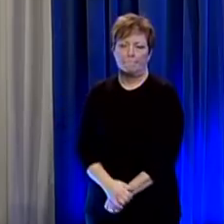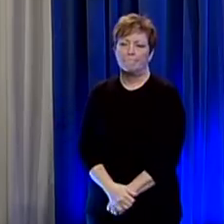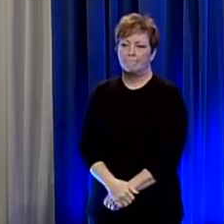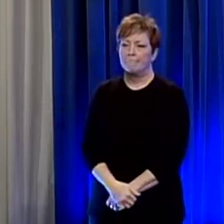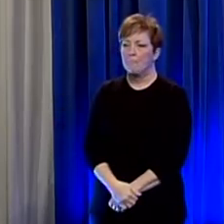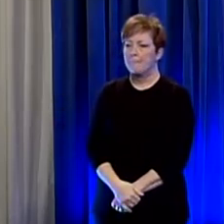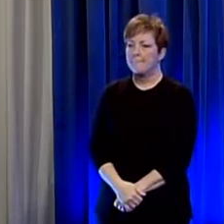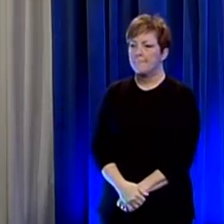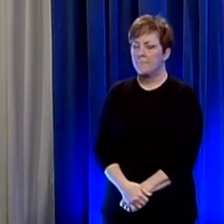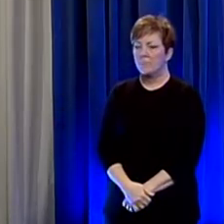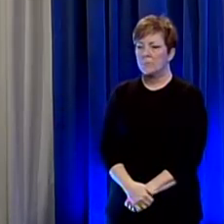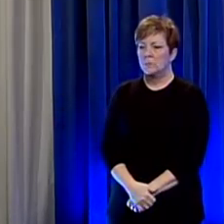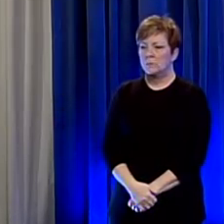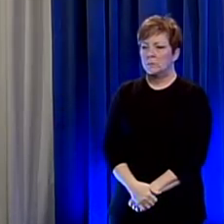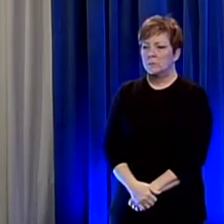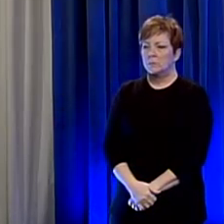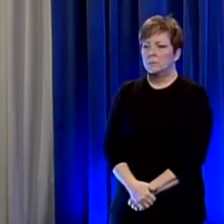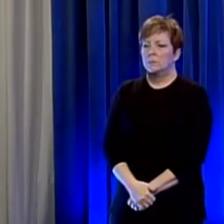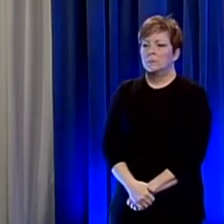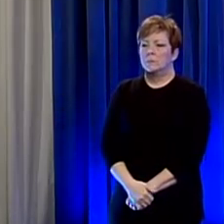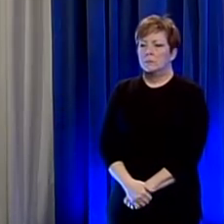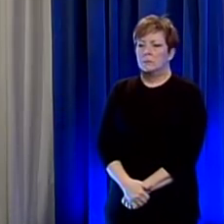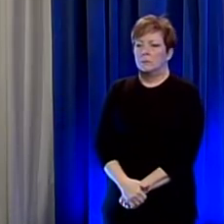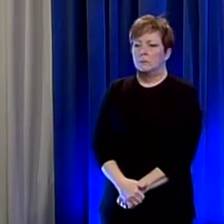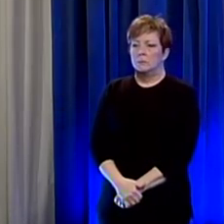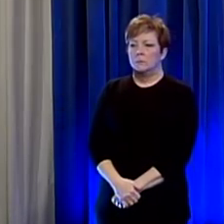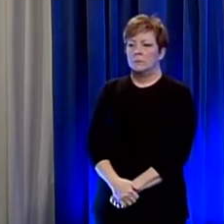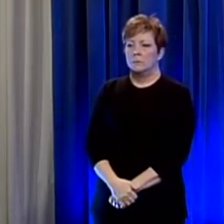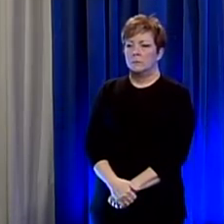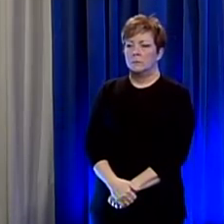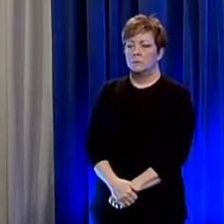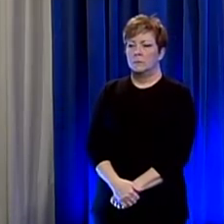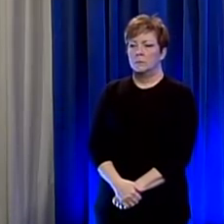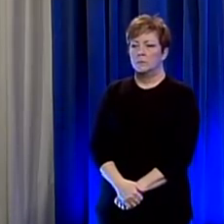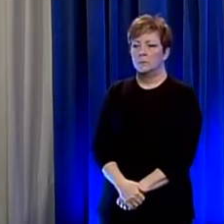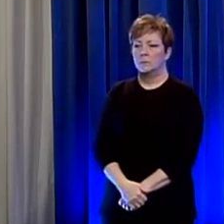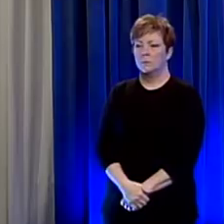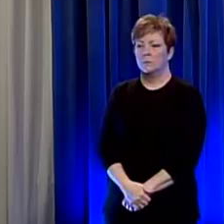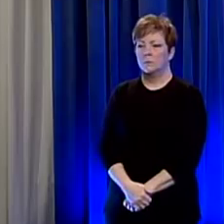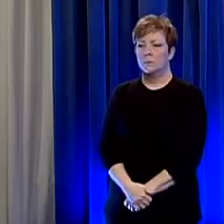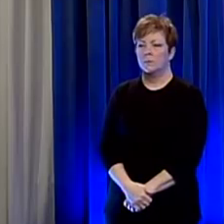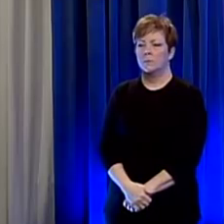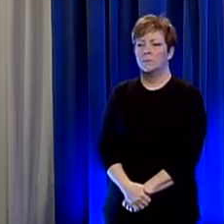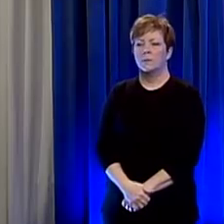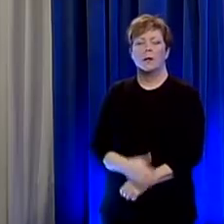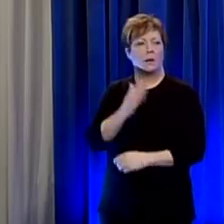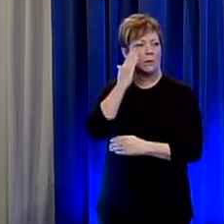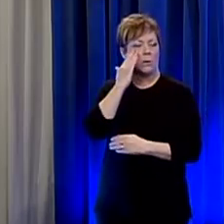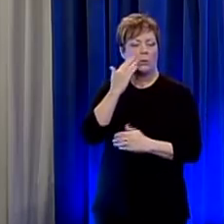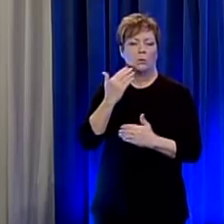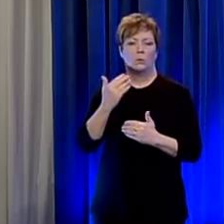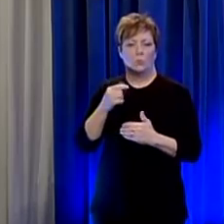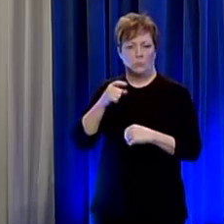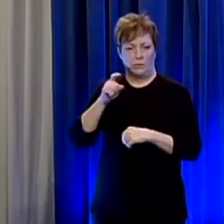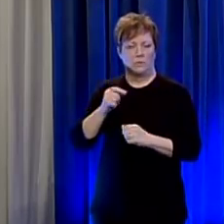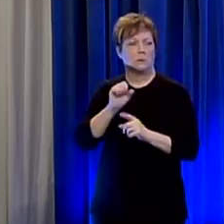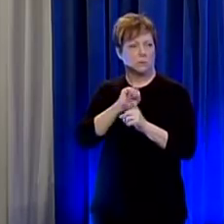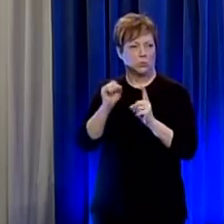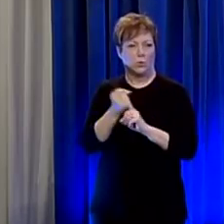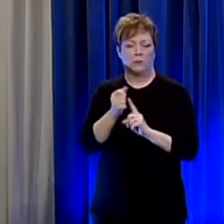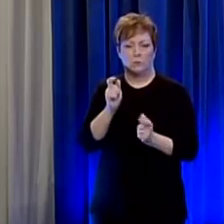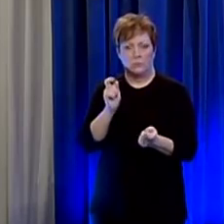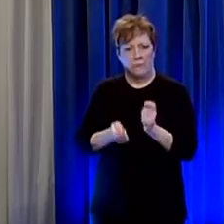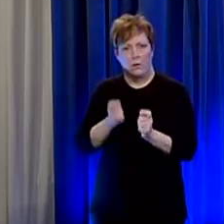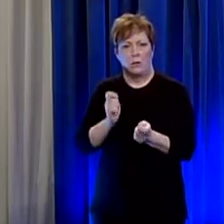know you guys are constantly looking at this situation i know it's constantly involving but at this point in time how likely is it that schools will